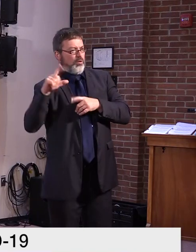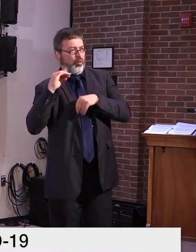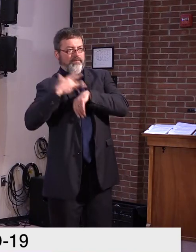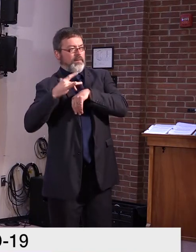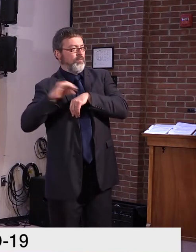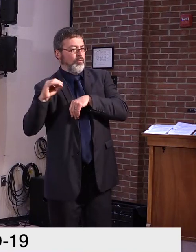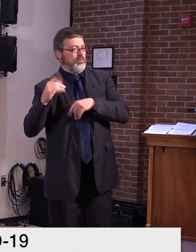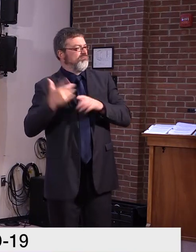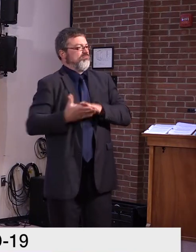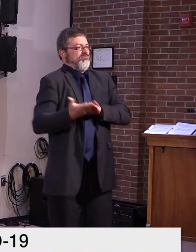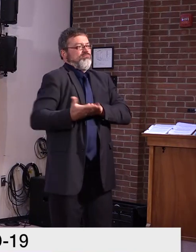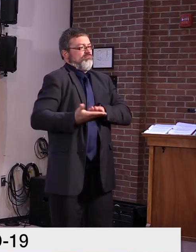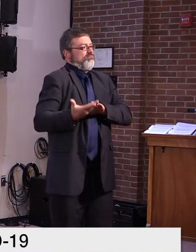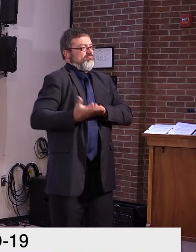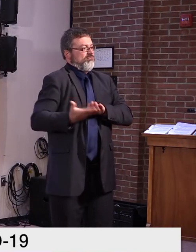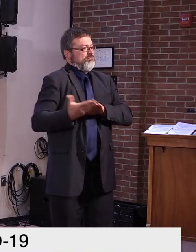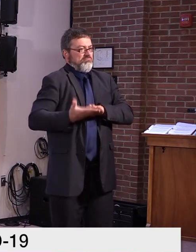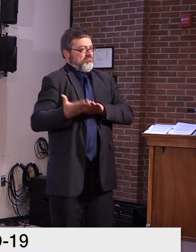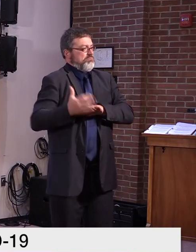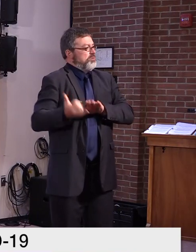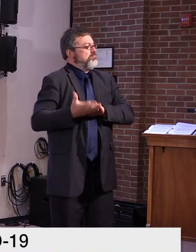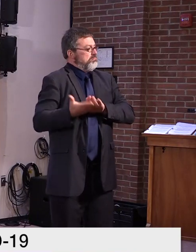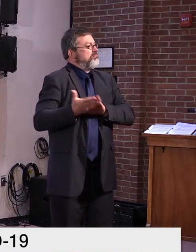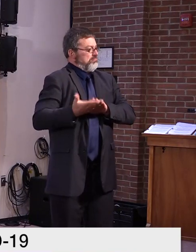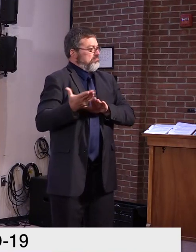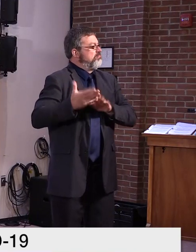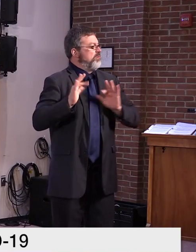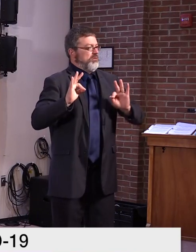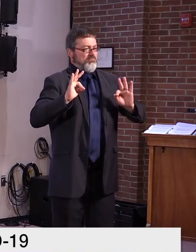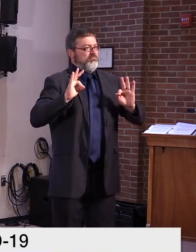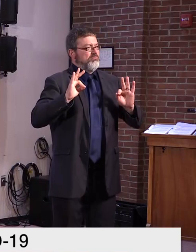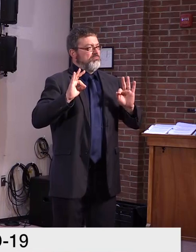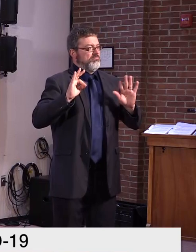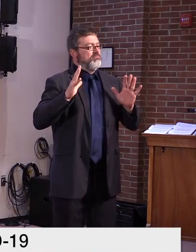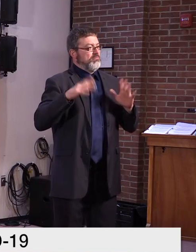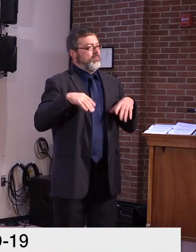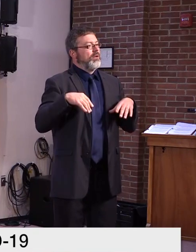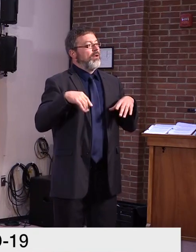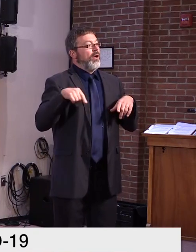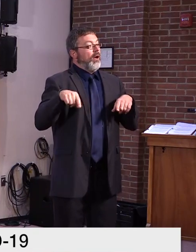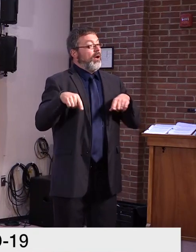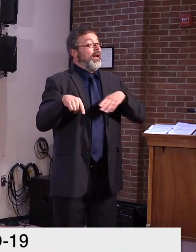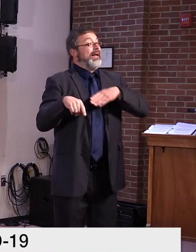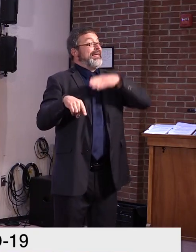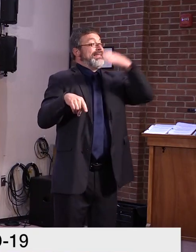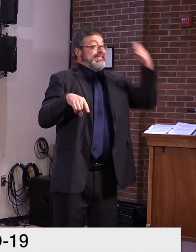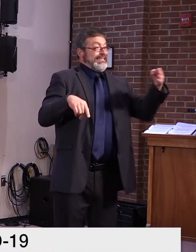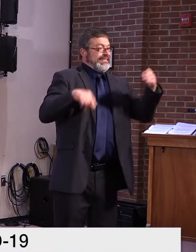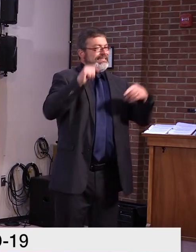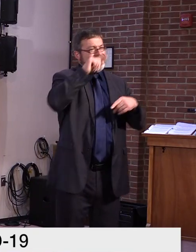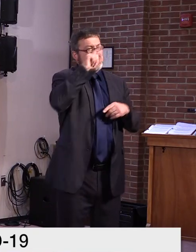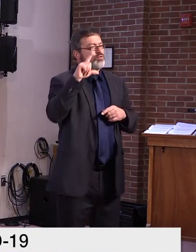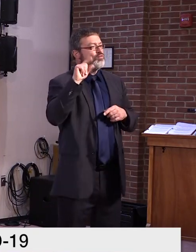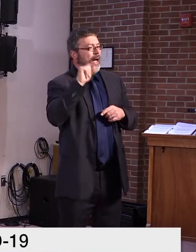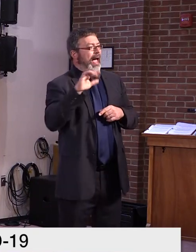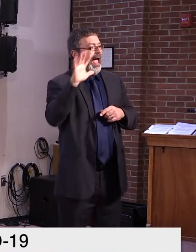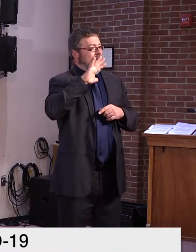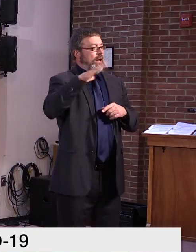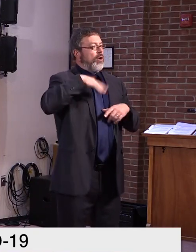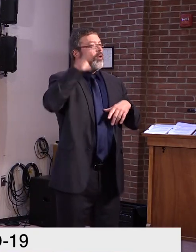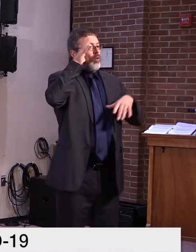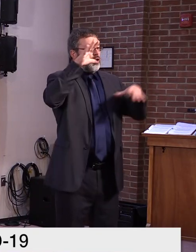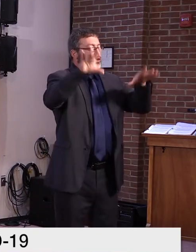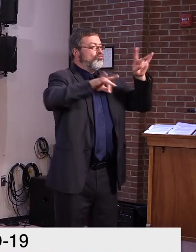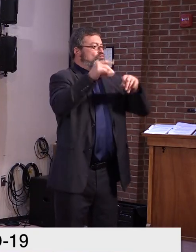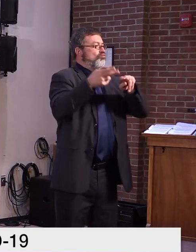the next week or the week after. And that's because of the school schedule. That's because of getting, uh, these hubs up and